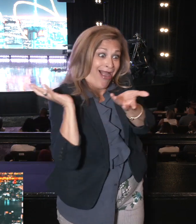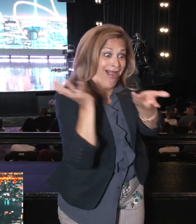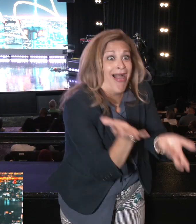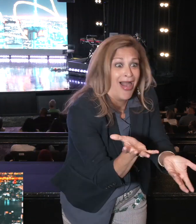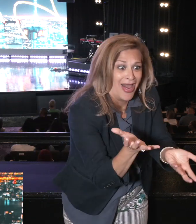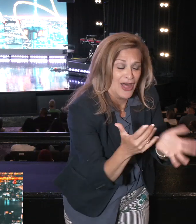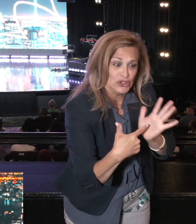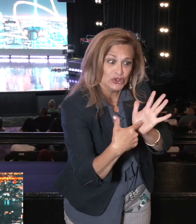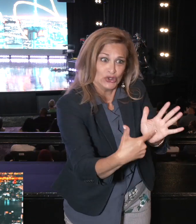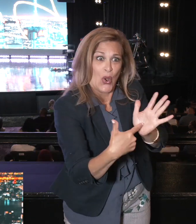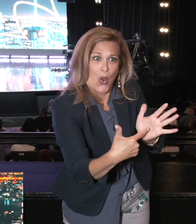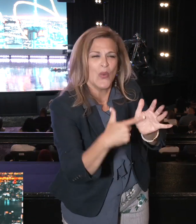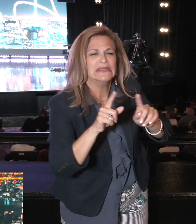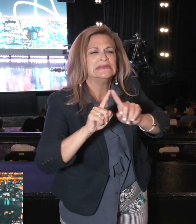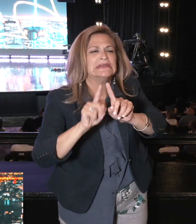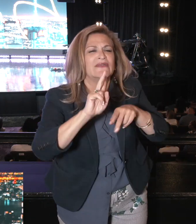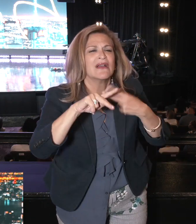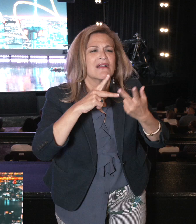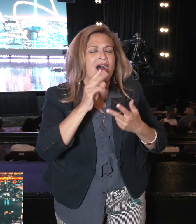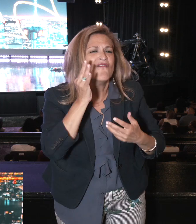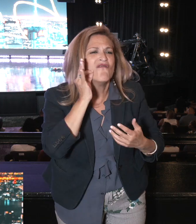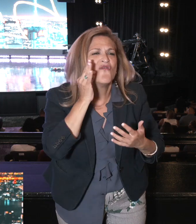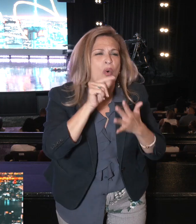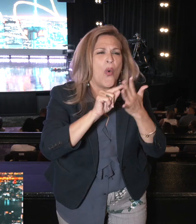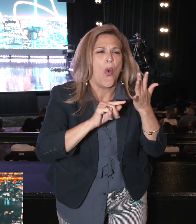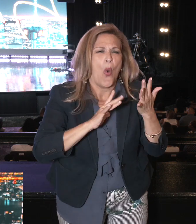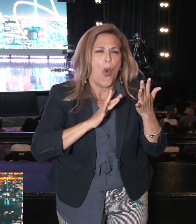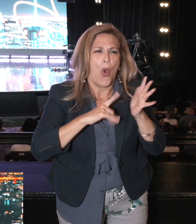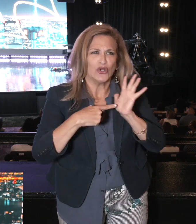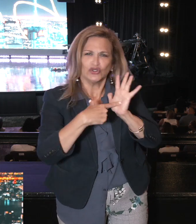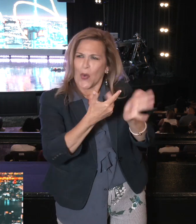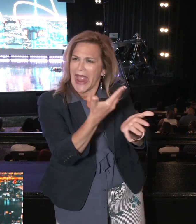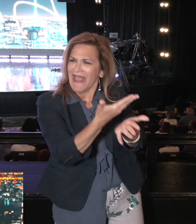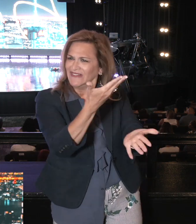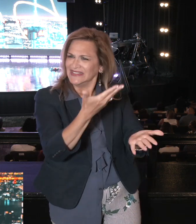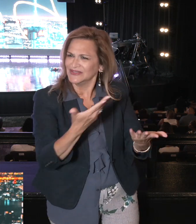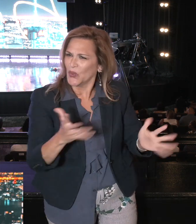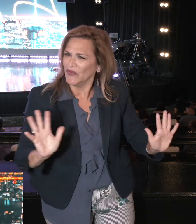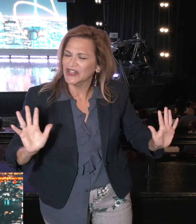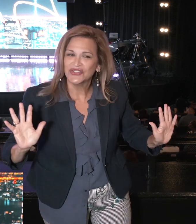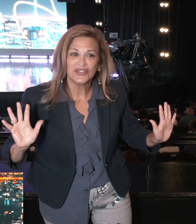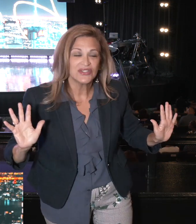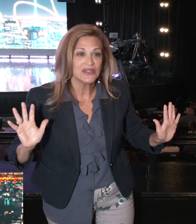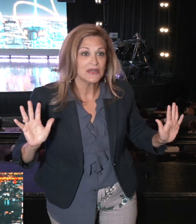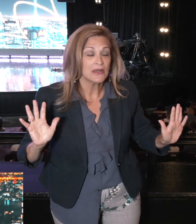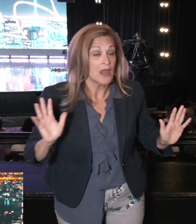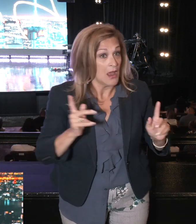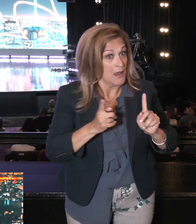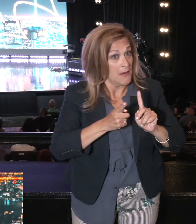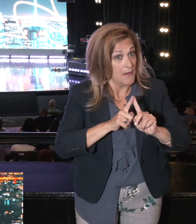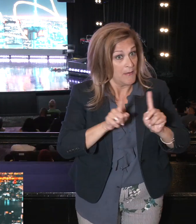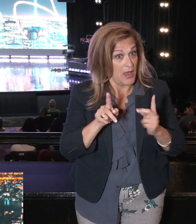Plus pomegranates and figs. So the evidence was there. But these 10 leaders, who, by the way, were the majority,